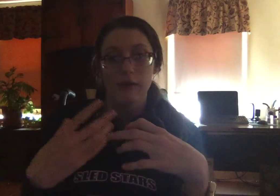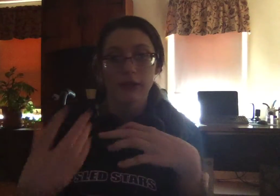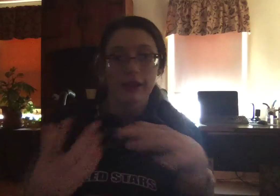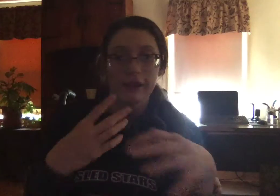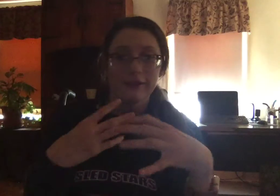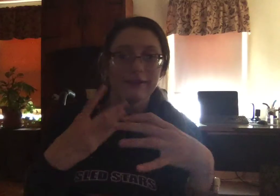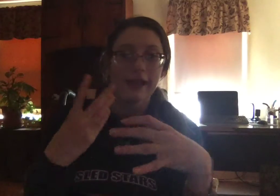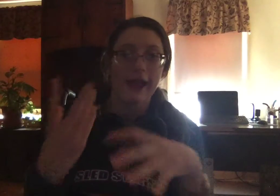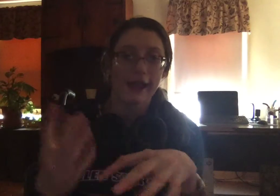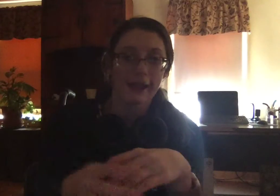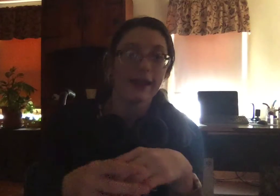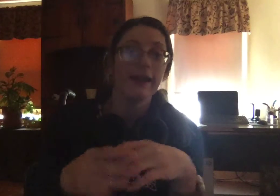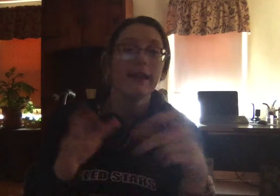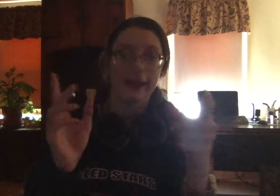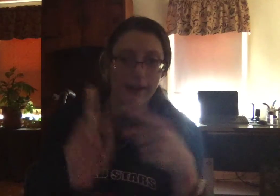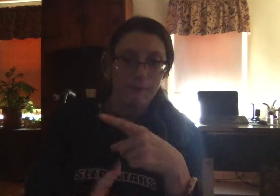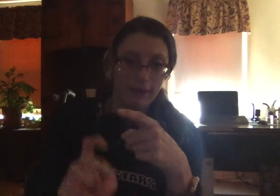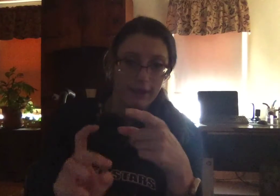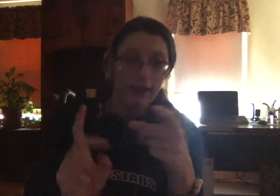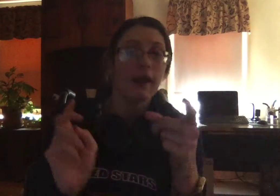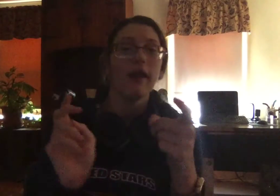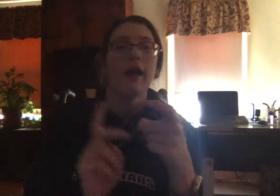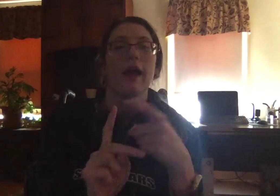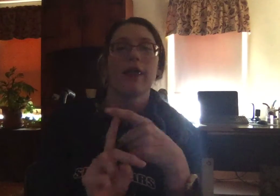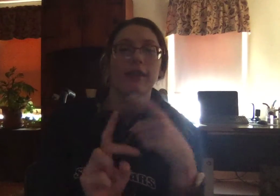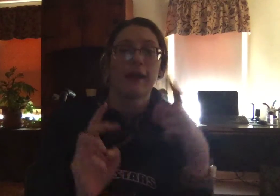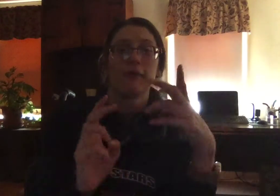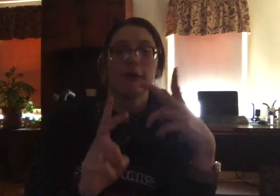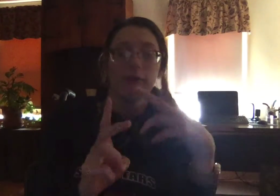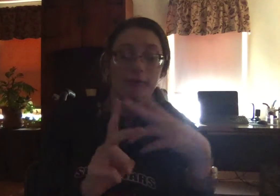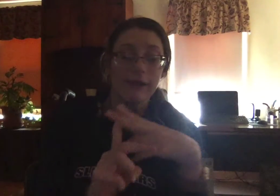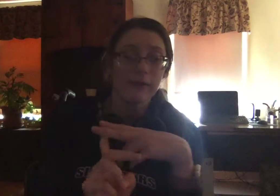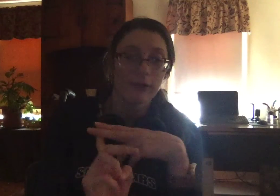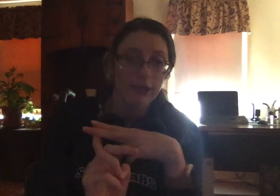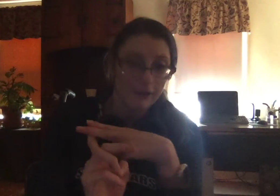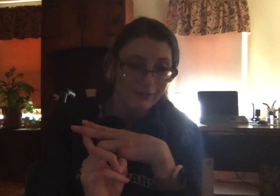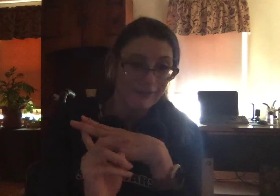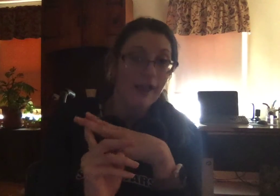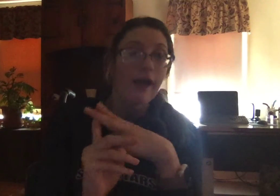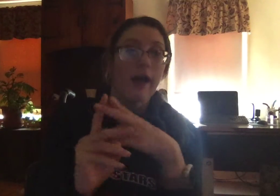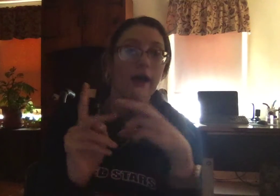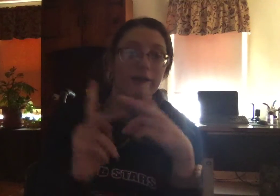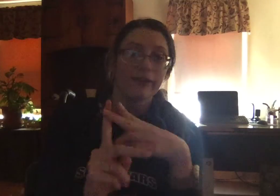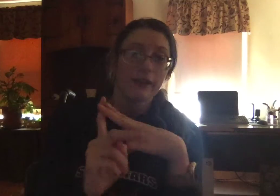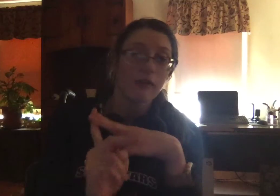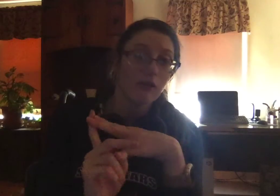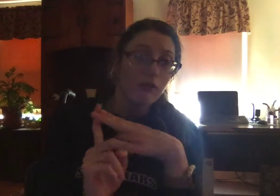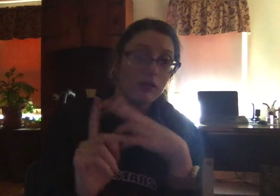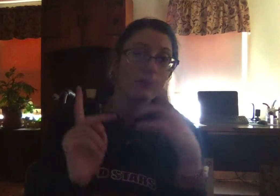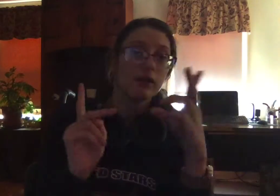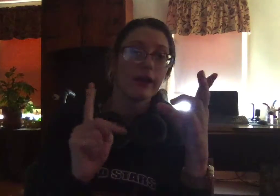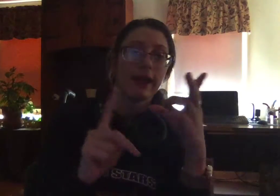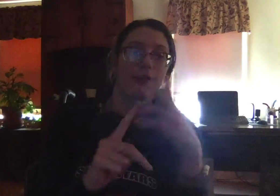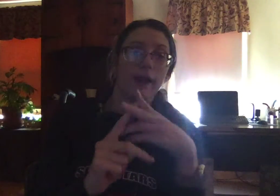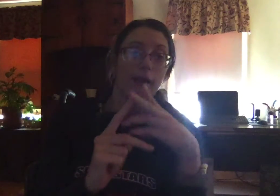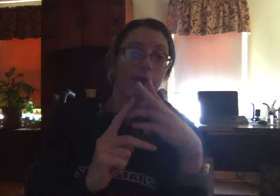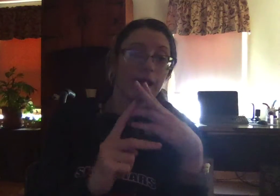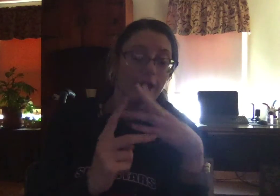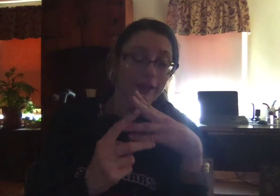released a EP and then I re-released a single and then I released